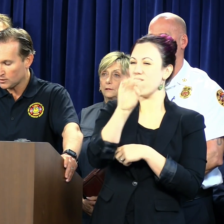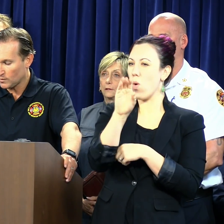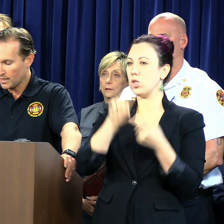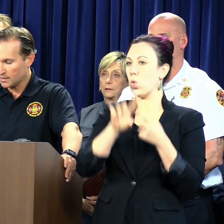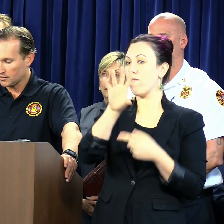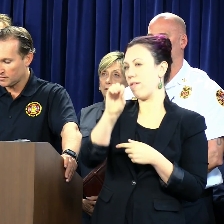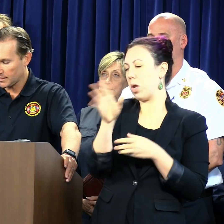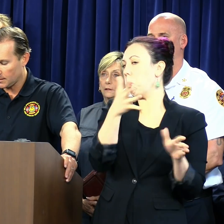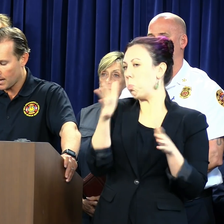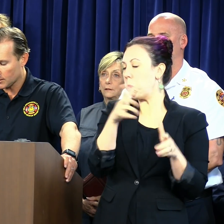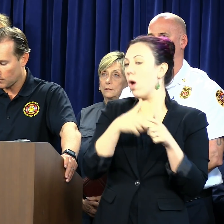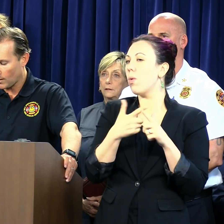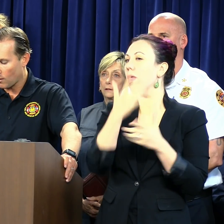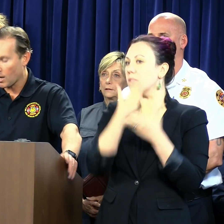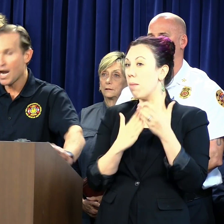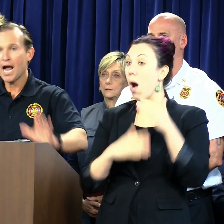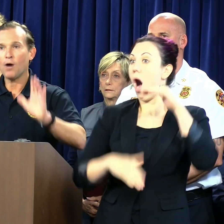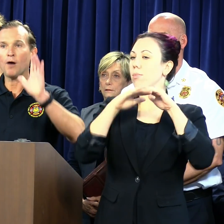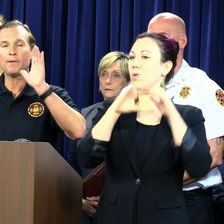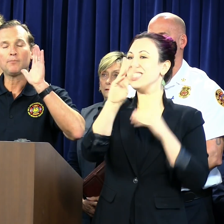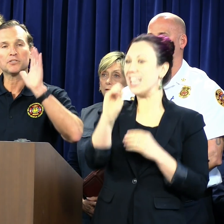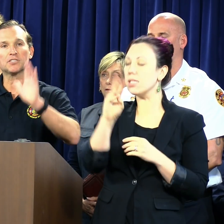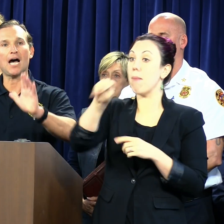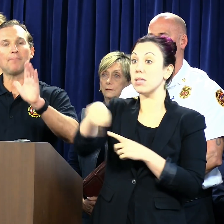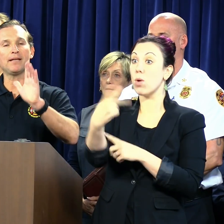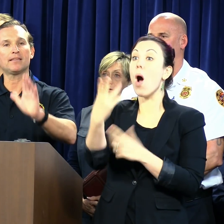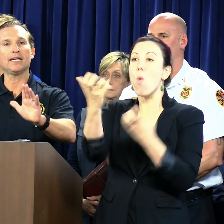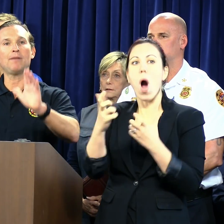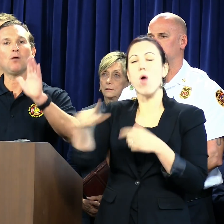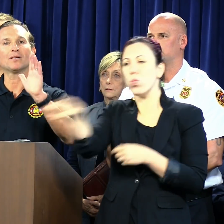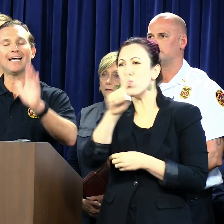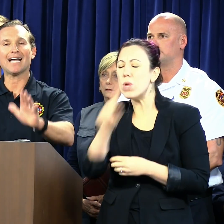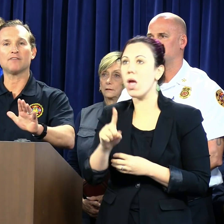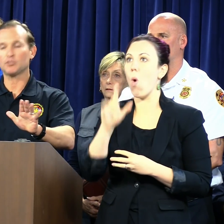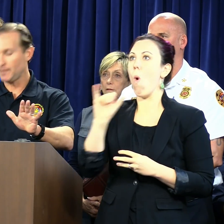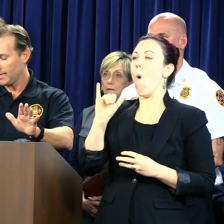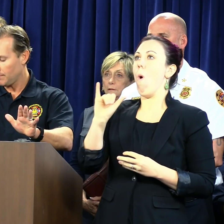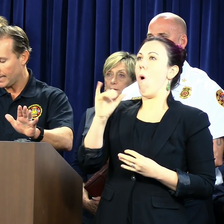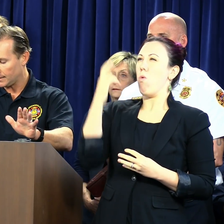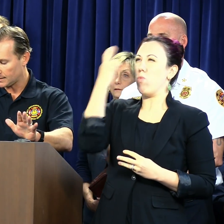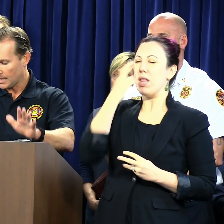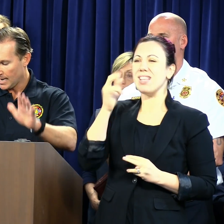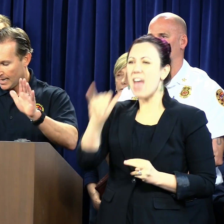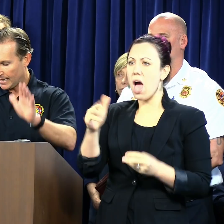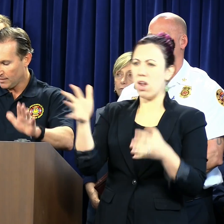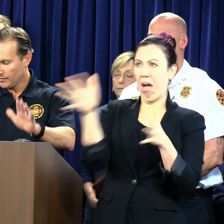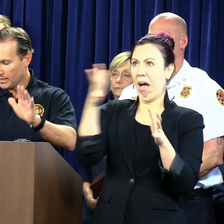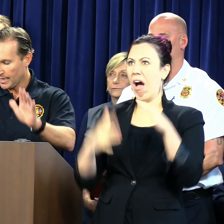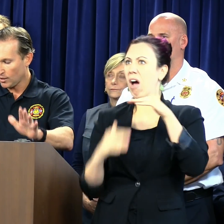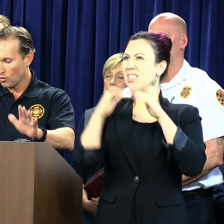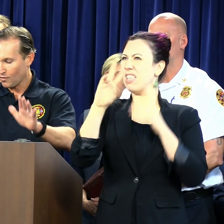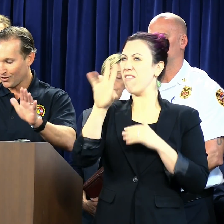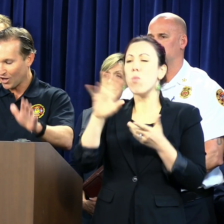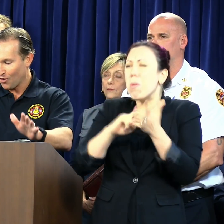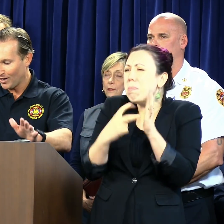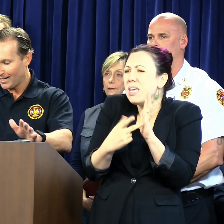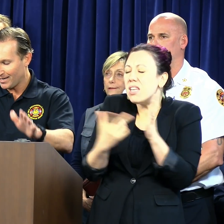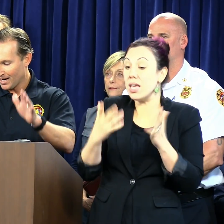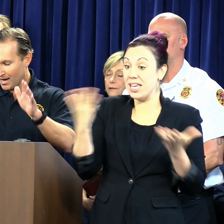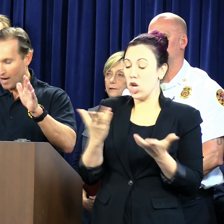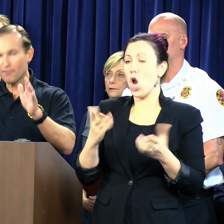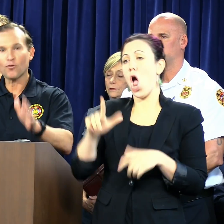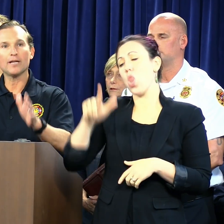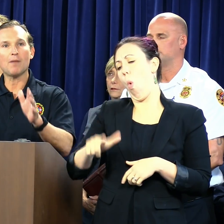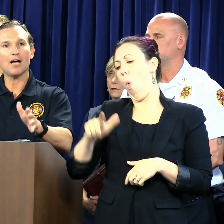per hour winds with gusts of 60 miles per hour. I want people to stop and think about what that kind of speed means. Even here on the low